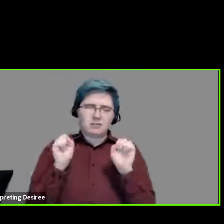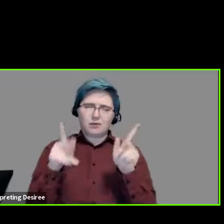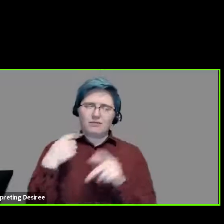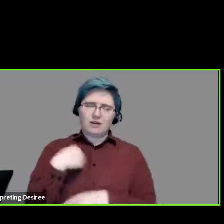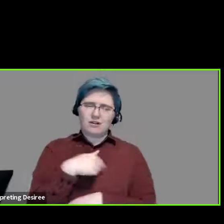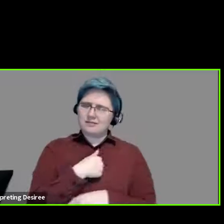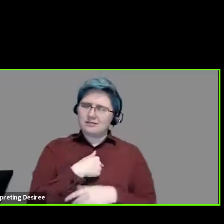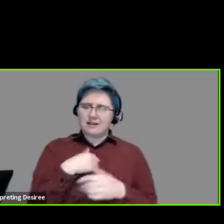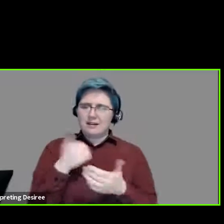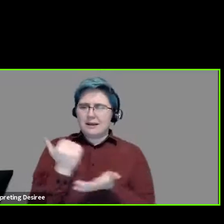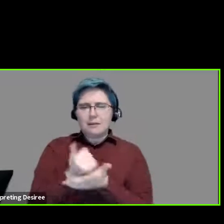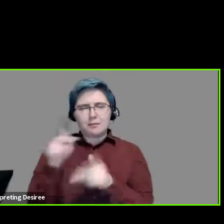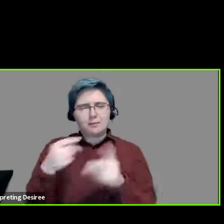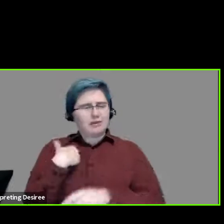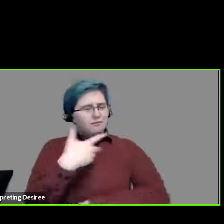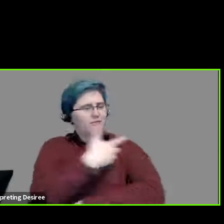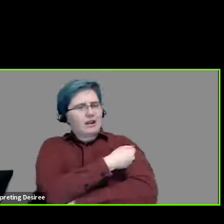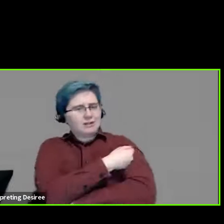to, again, get people vaccinated.